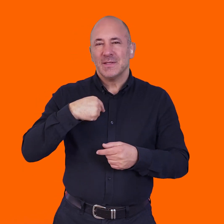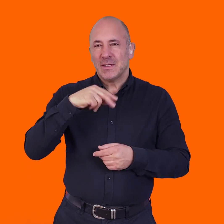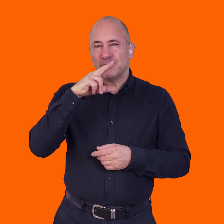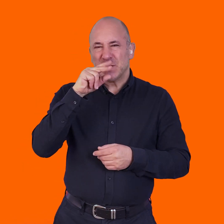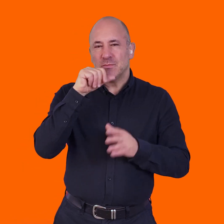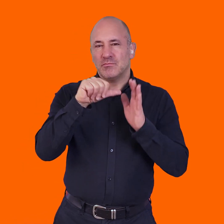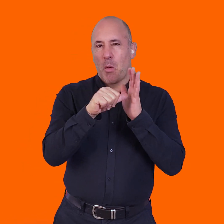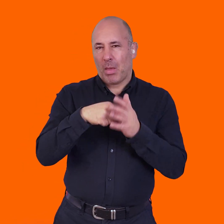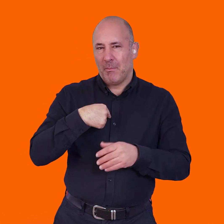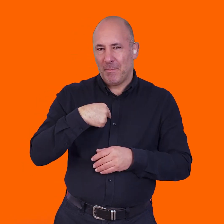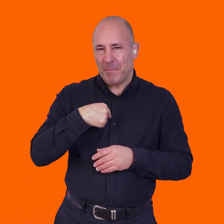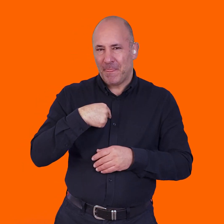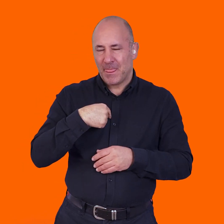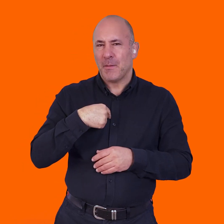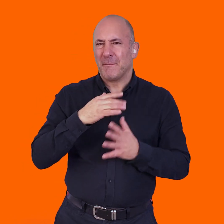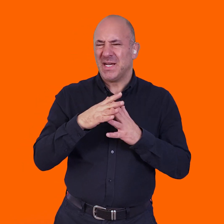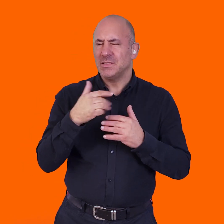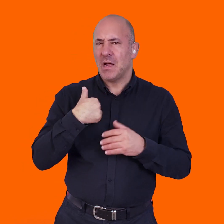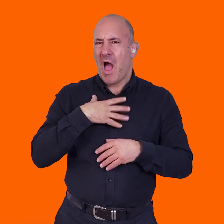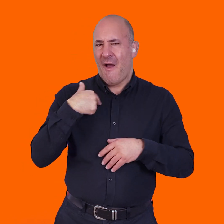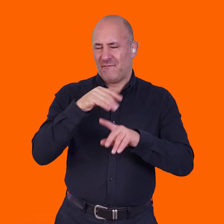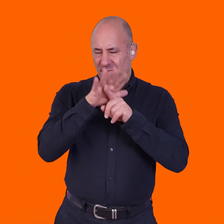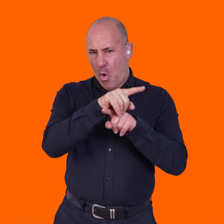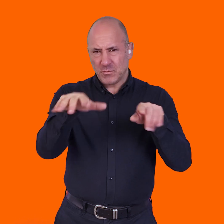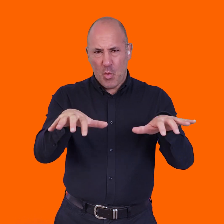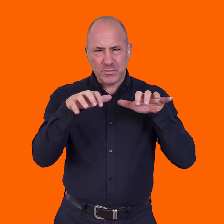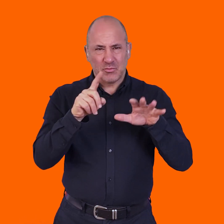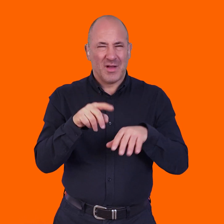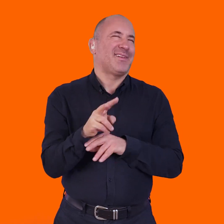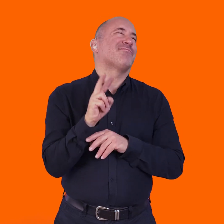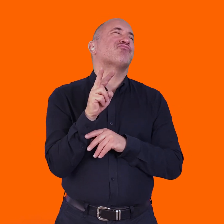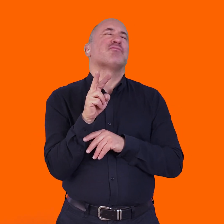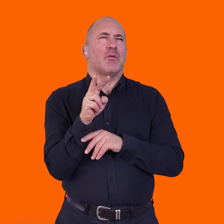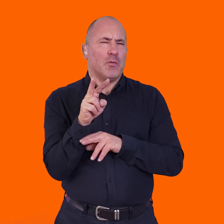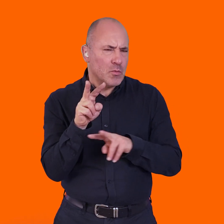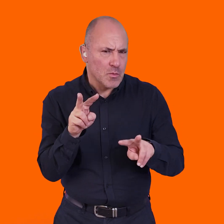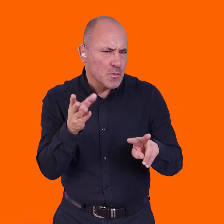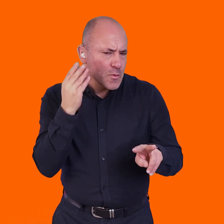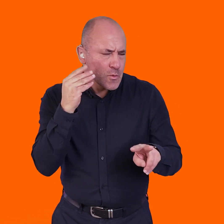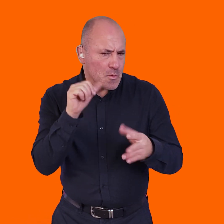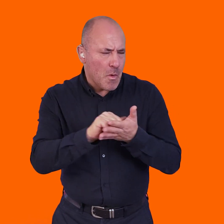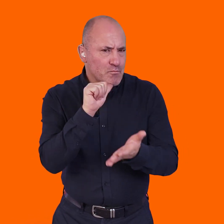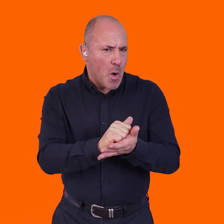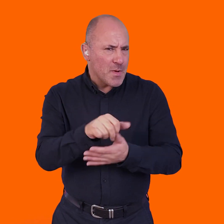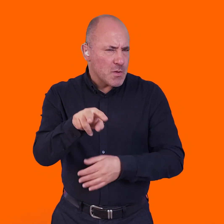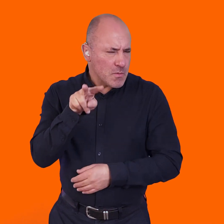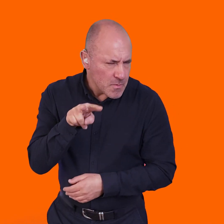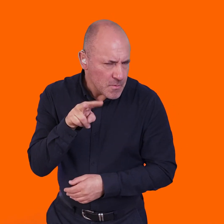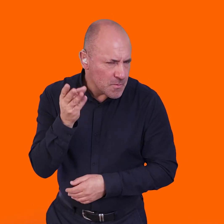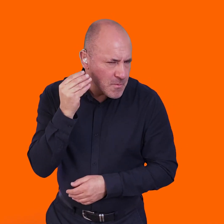a big part of what I do is get on stage with a speech impairment, and force the audience to listen to